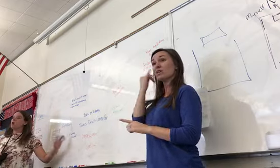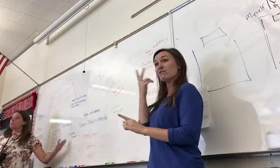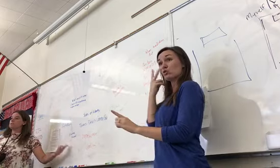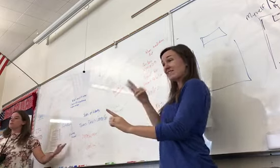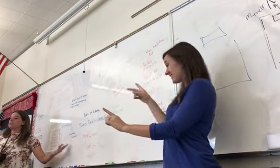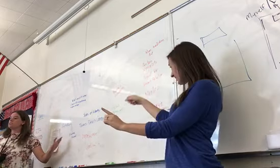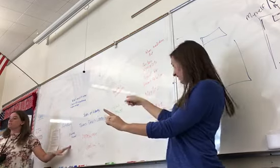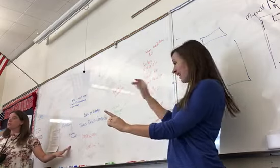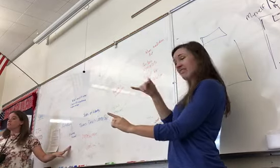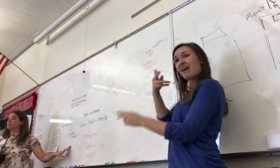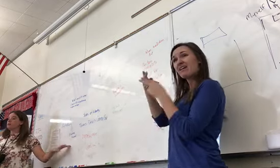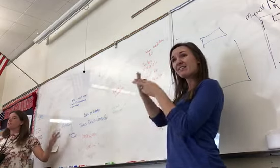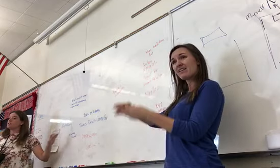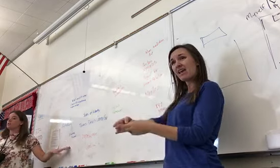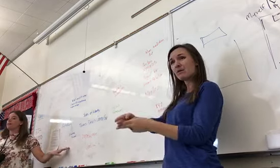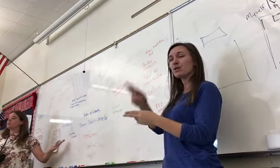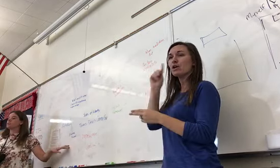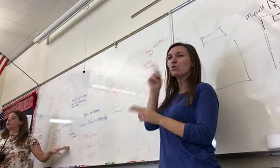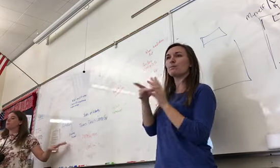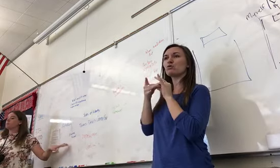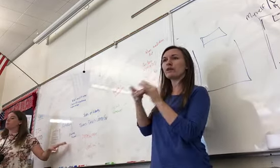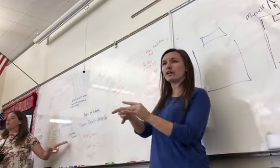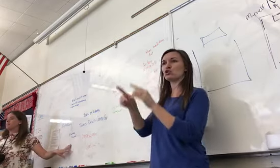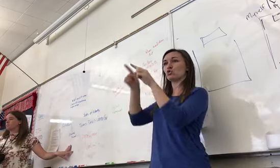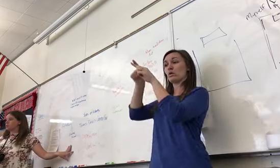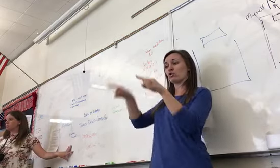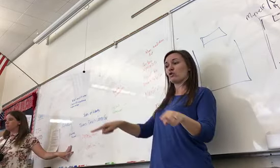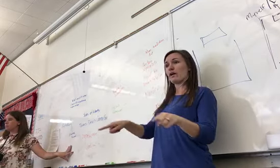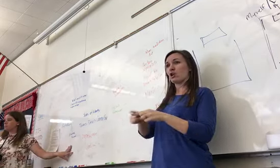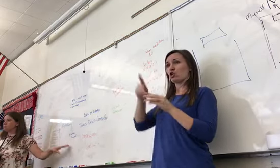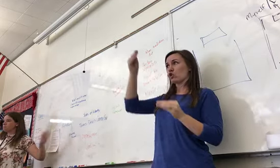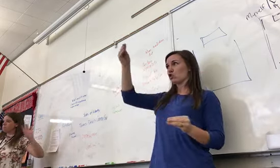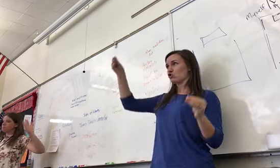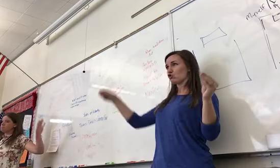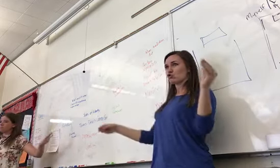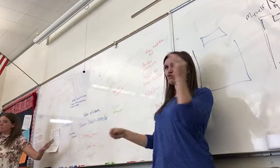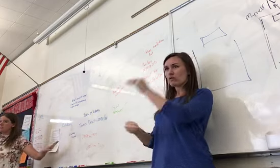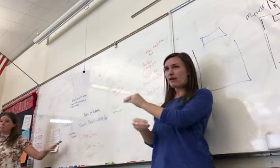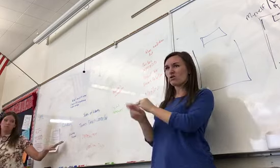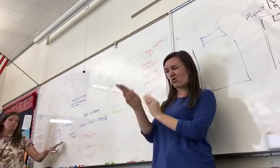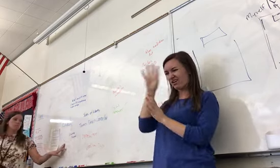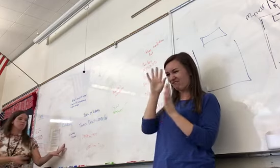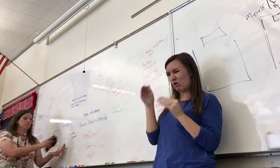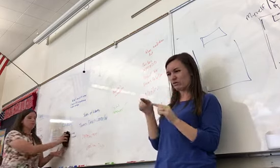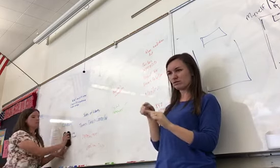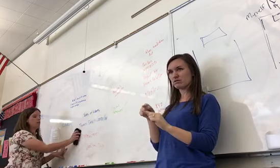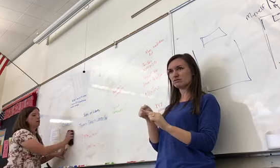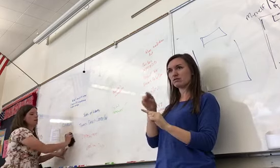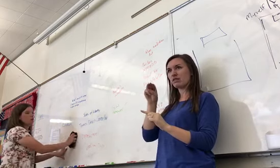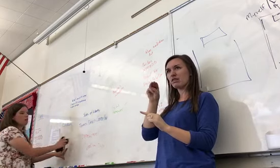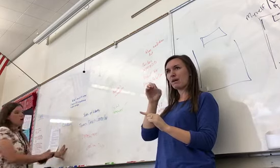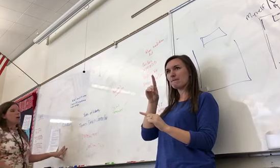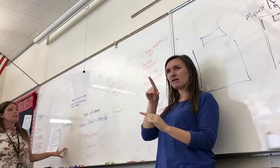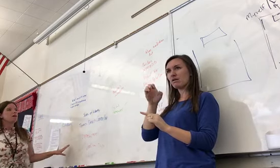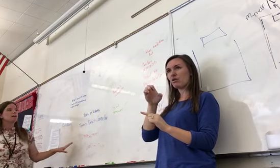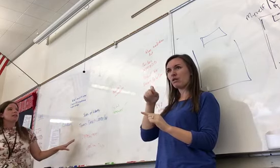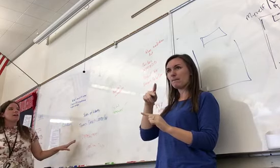only be in a sourcing on the triangular trade or the Middle Passage. Does make Okay. Now we're going to